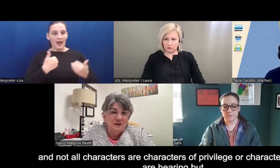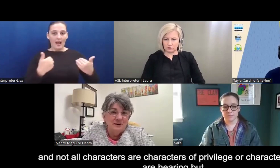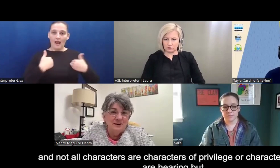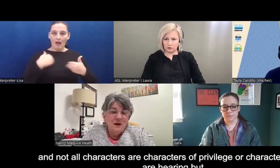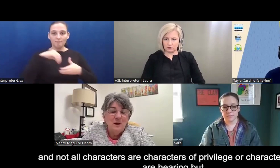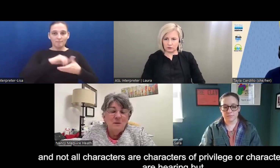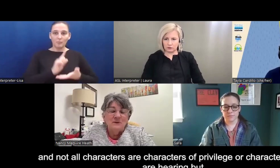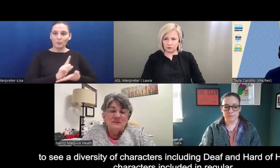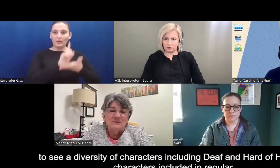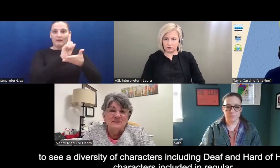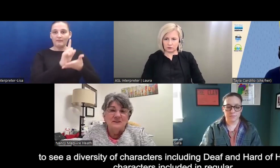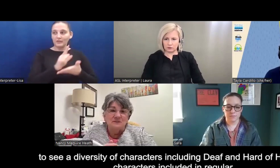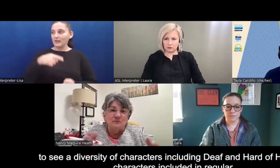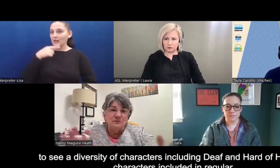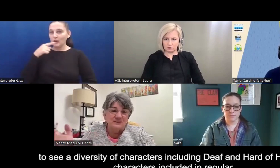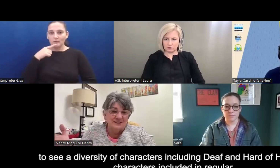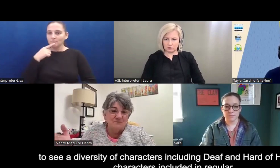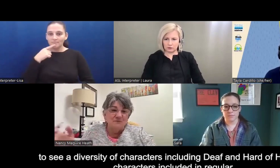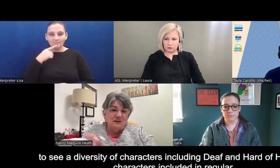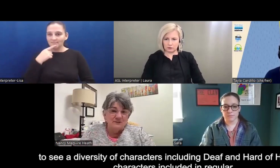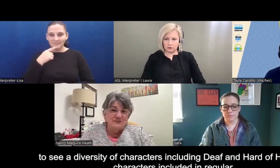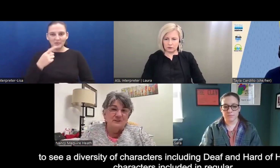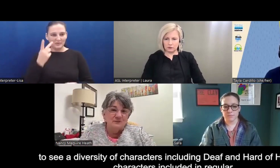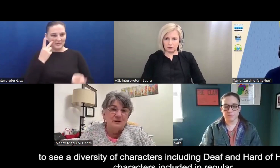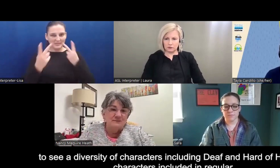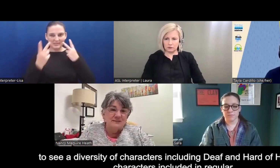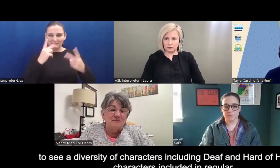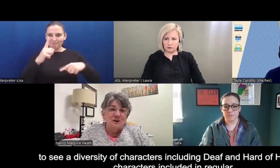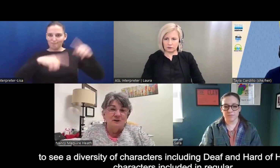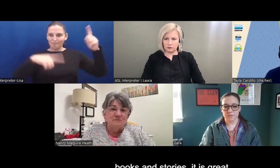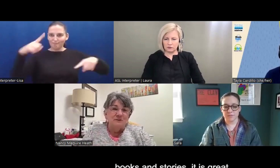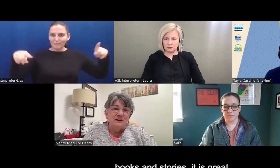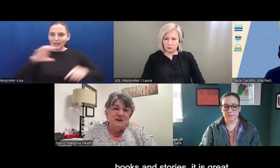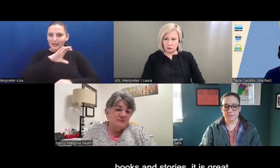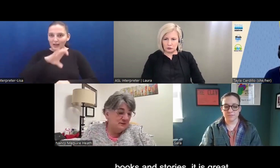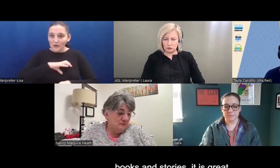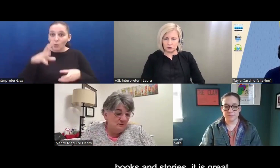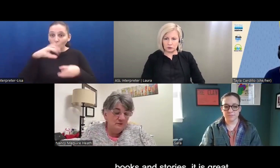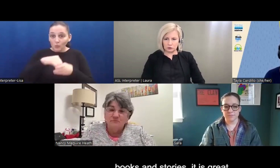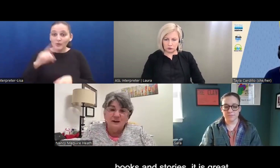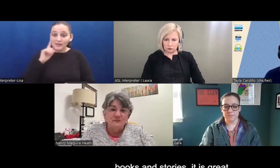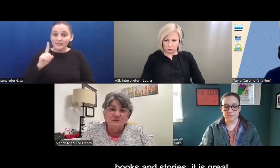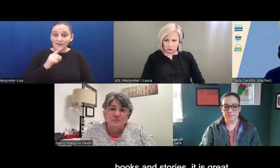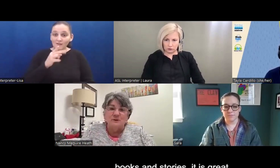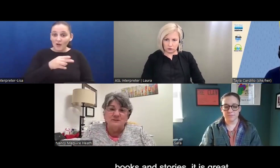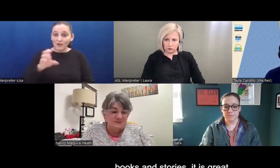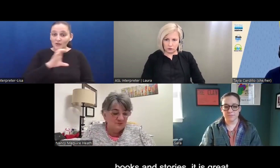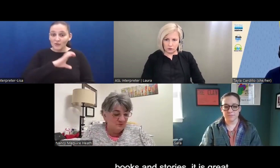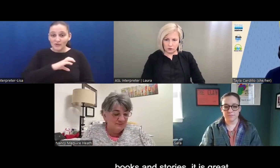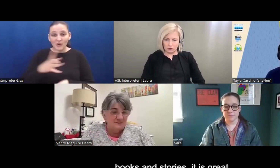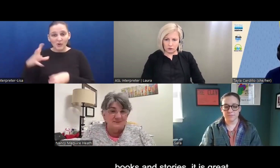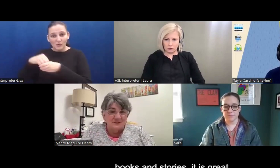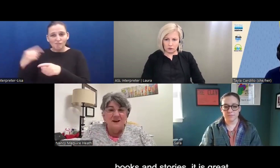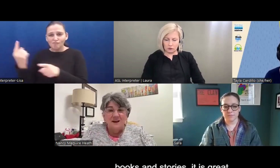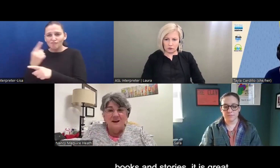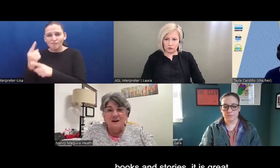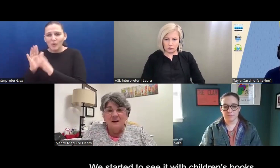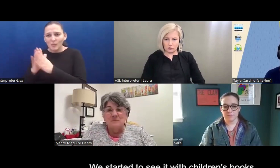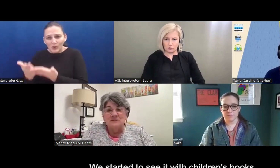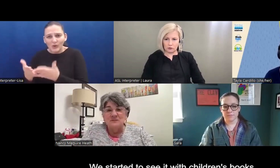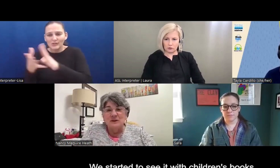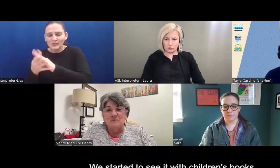who are hearing, but to see a diversity of characters, including deaf and hard of hearing characters, included in regular books and stories, it's